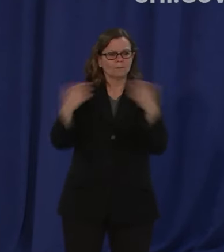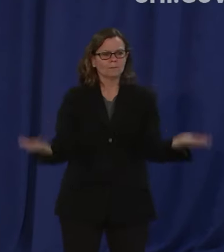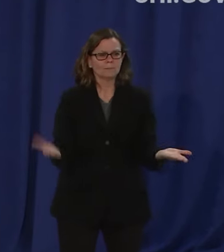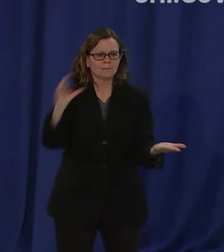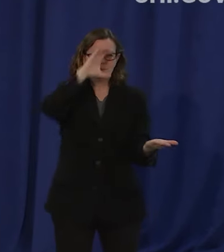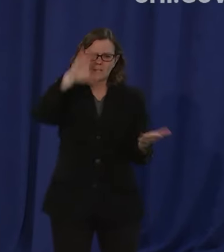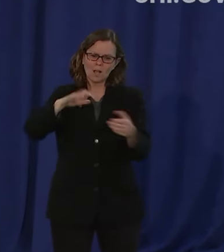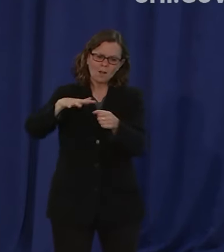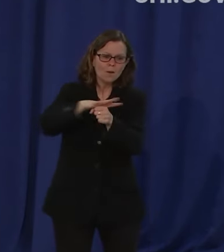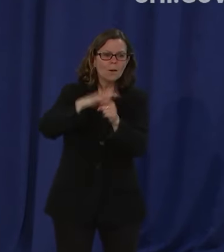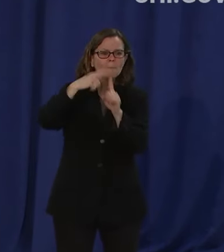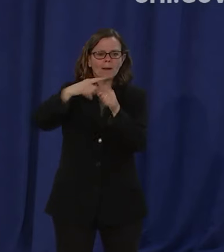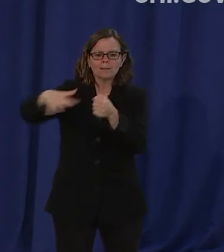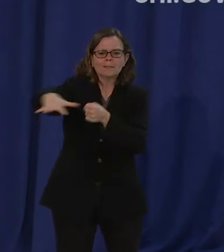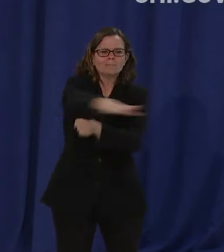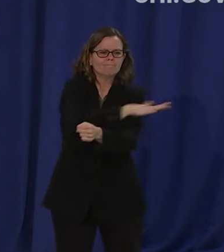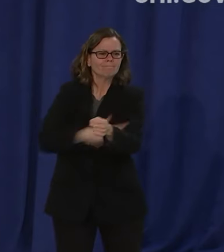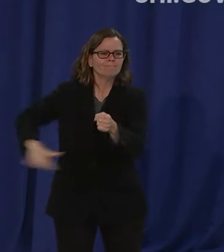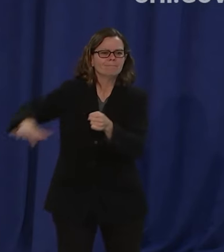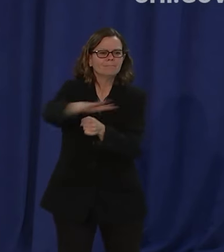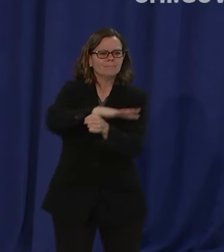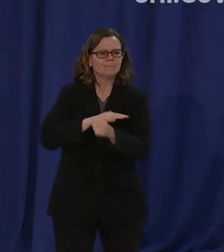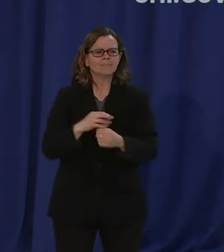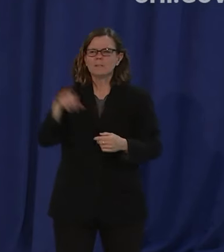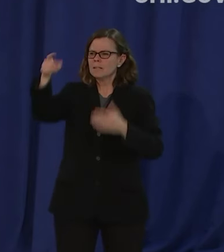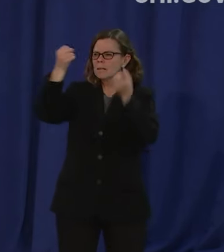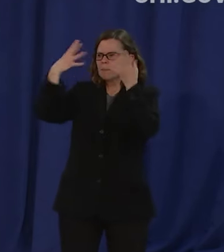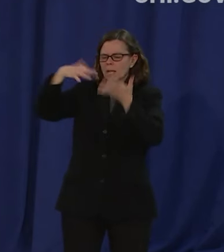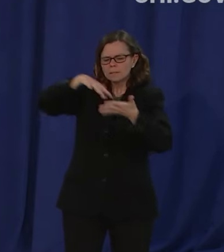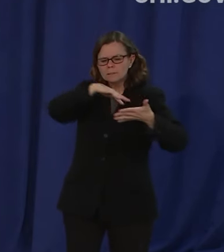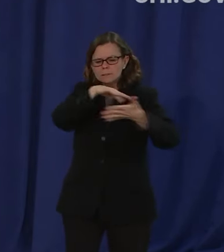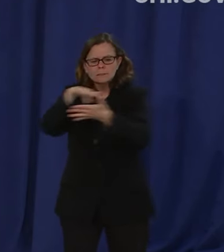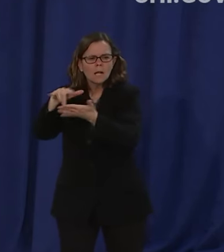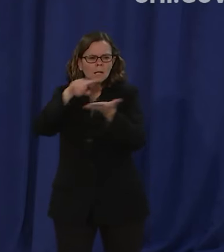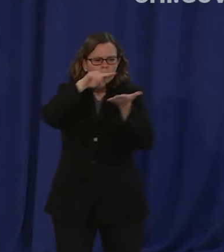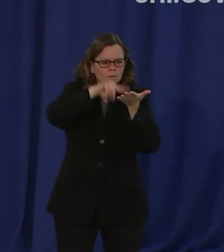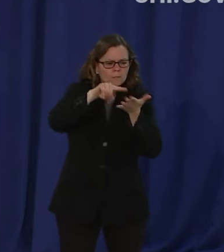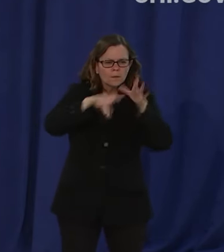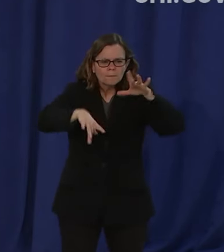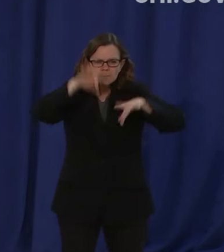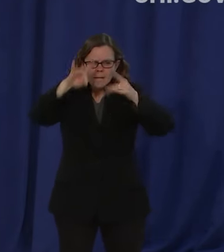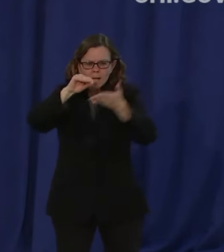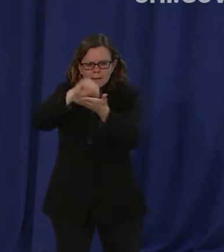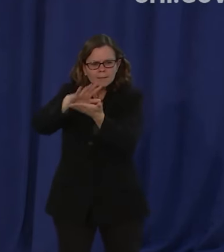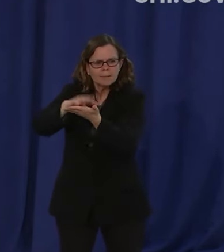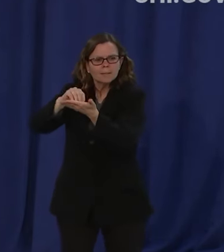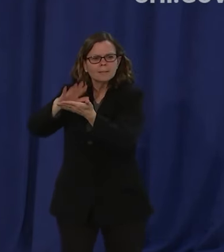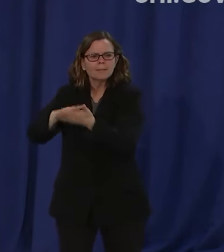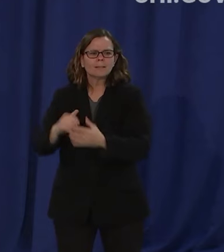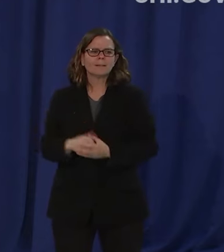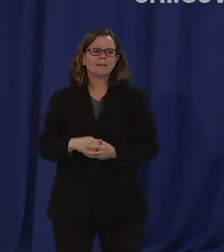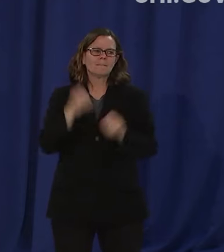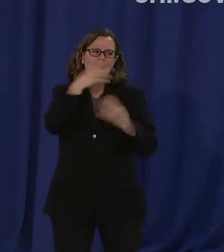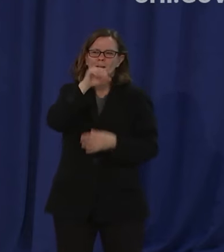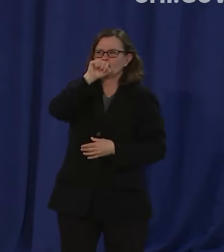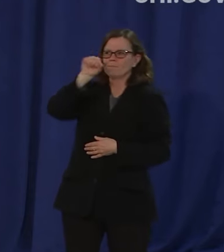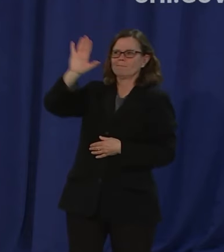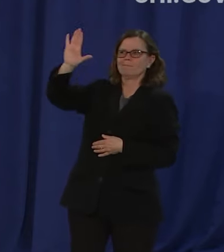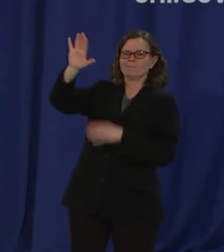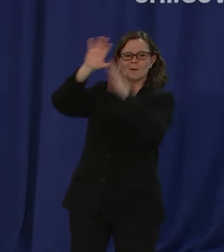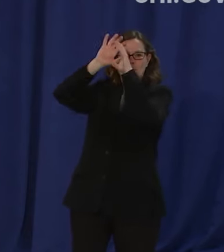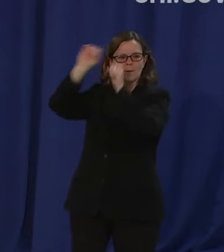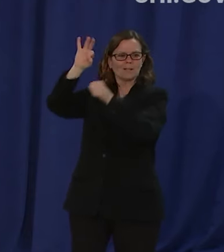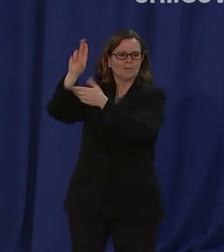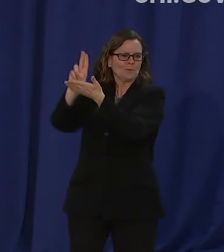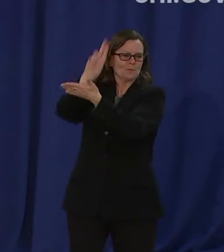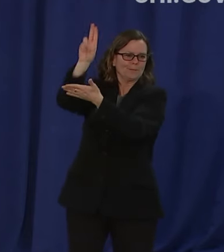institution um great faculty i love their president um and i was incredibly humbled